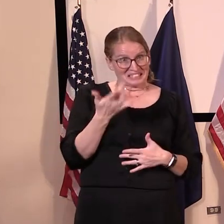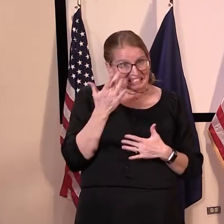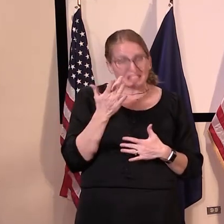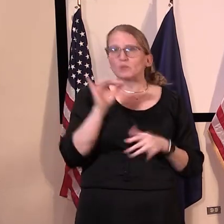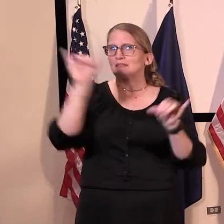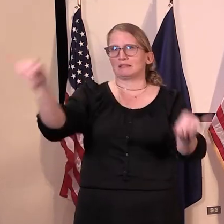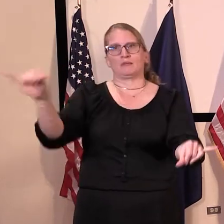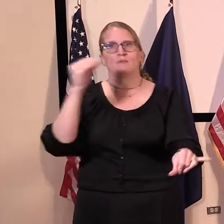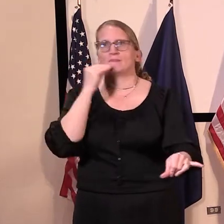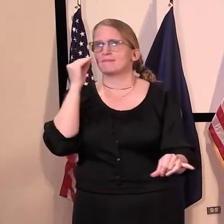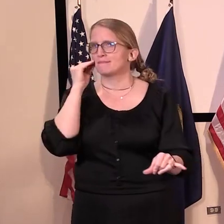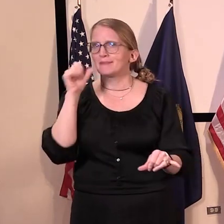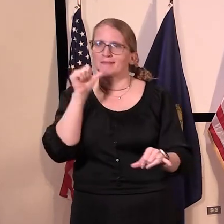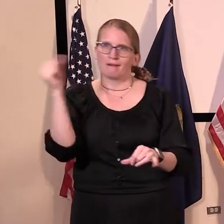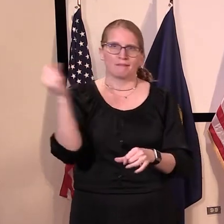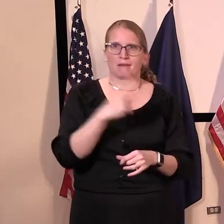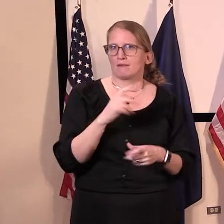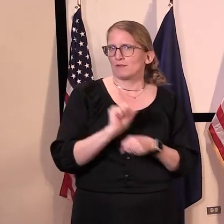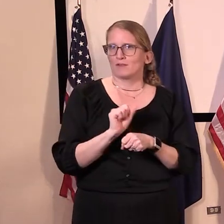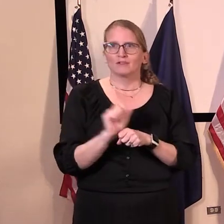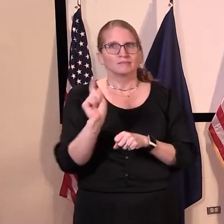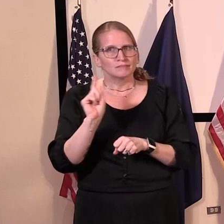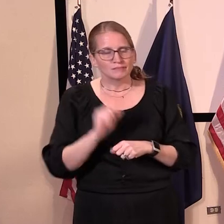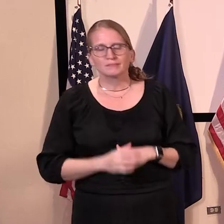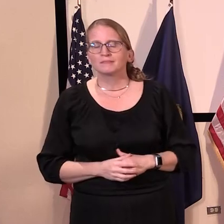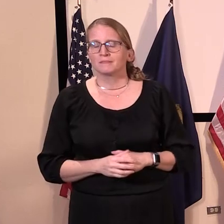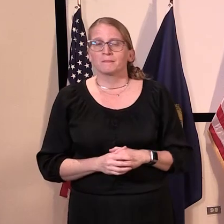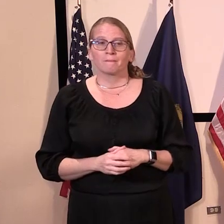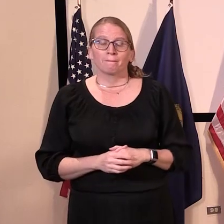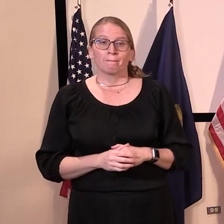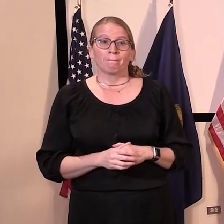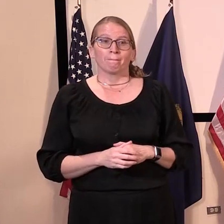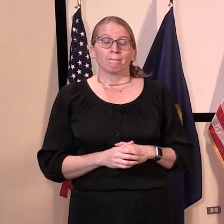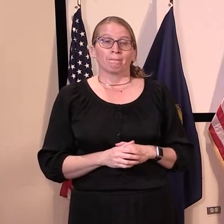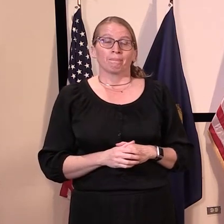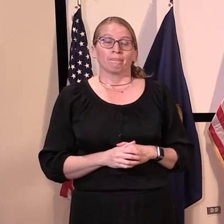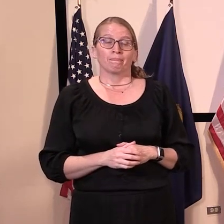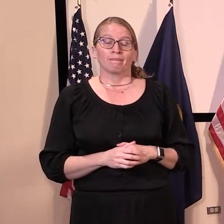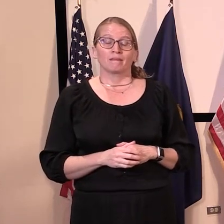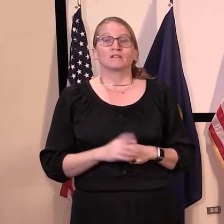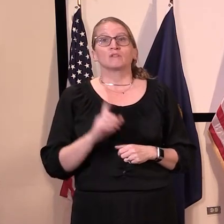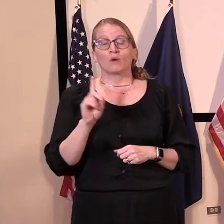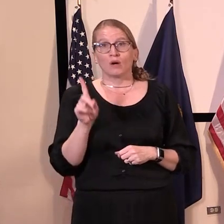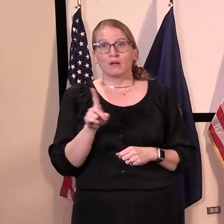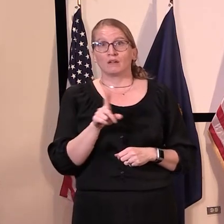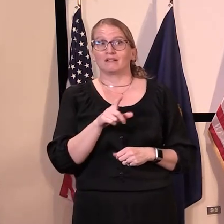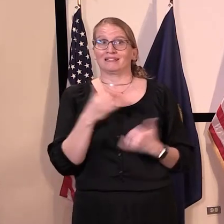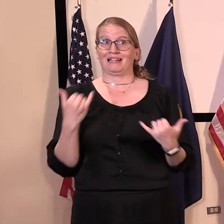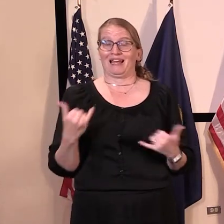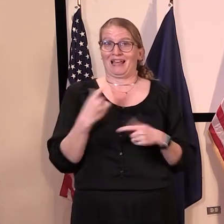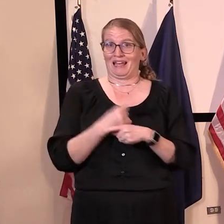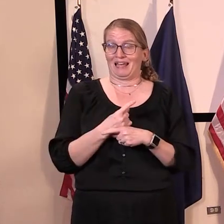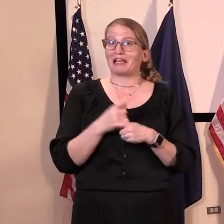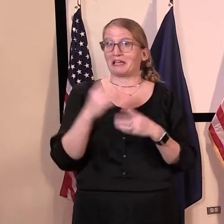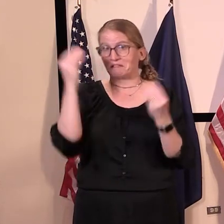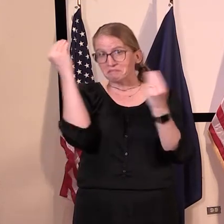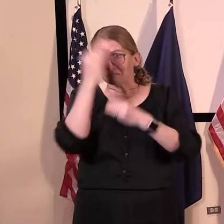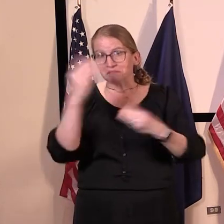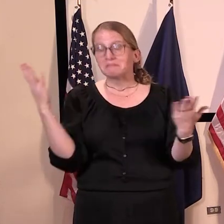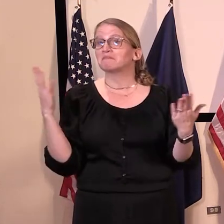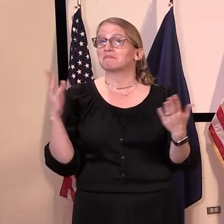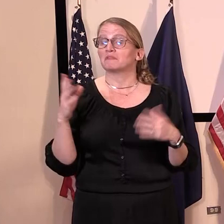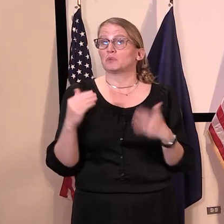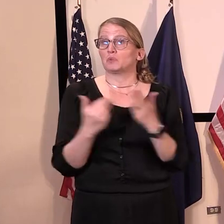symptoms, and more. Another really important aspect of today's order is establishing